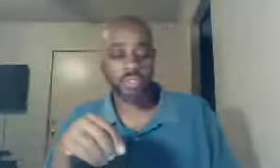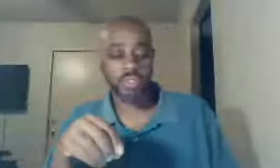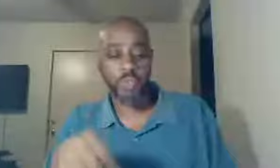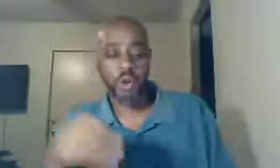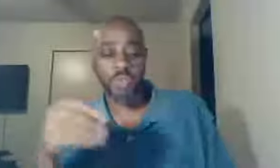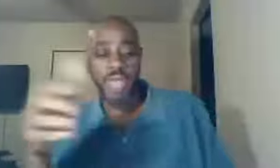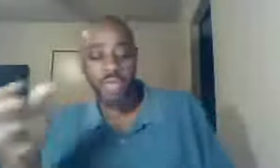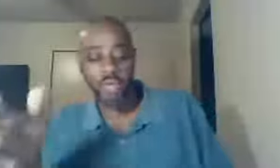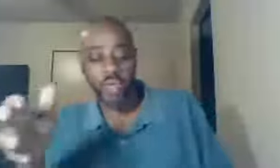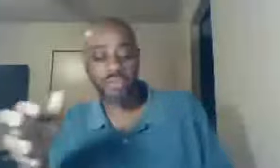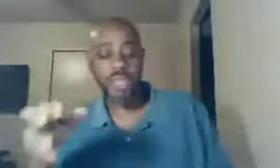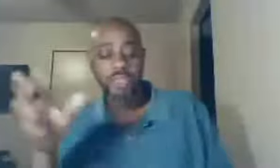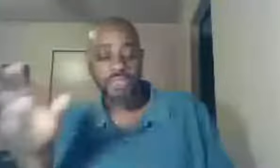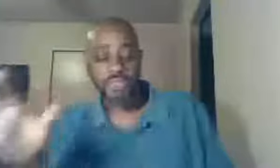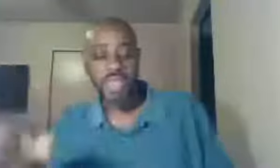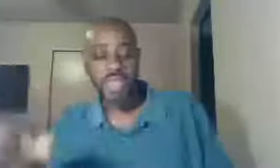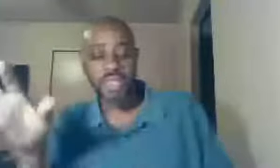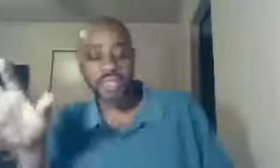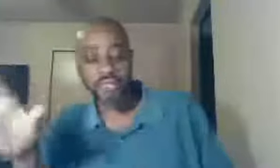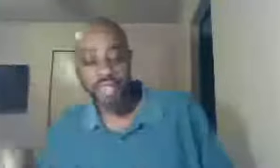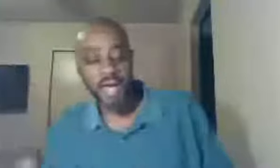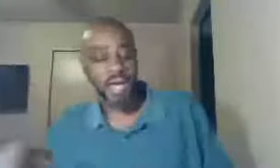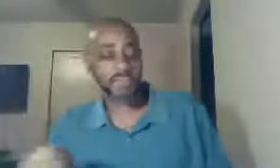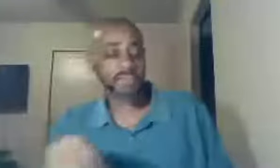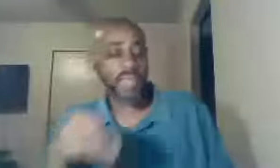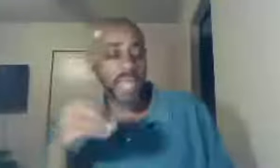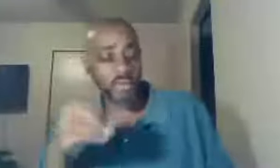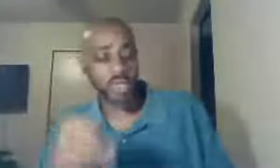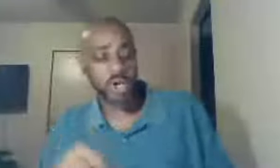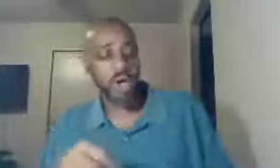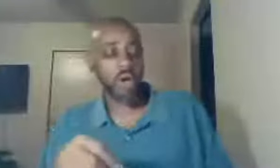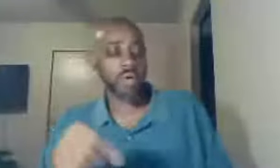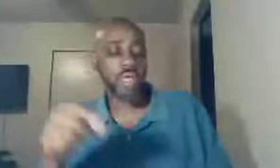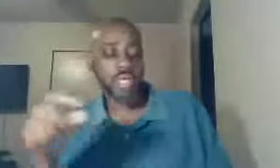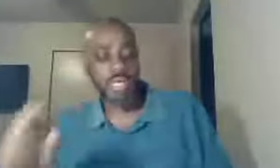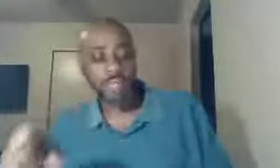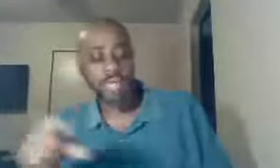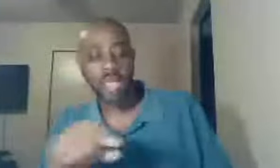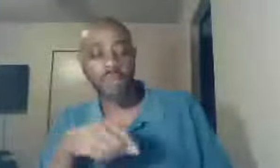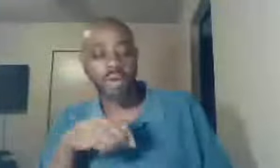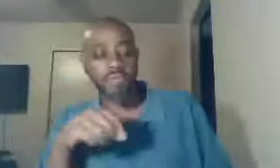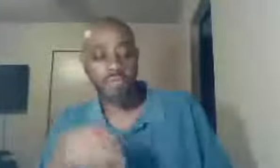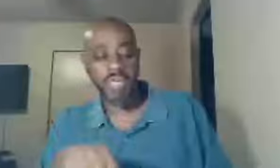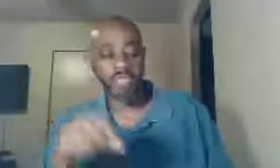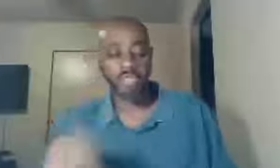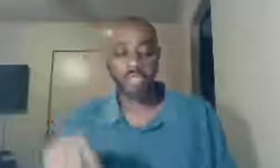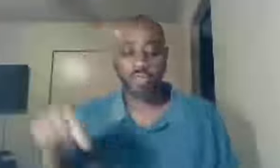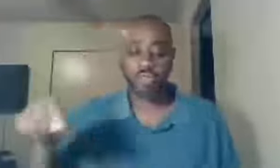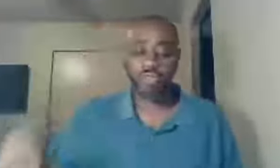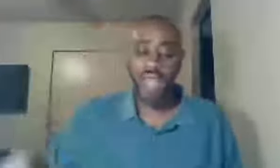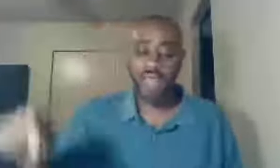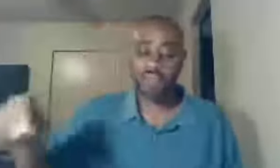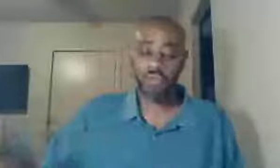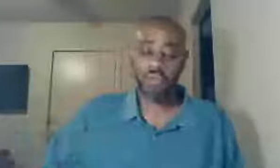spoke with eloquence, the things of God, and recall, he became, one of the men, used to drive, the group,